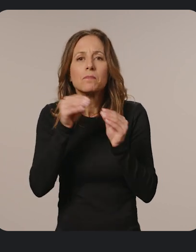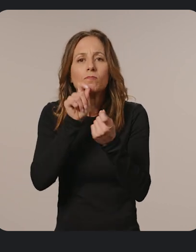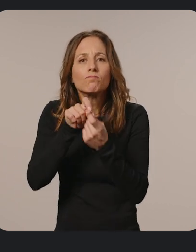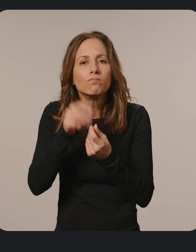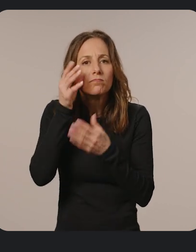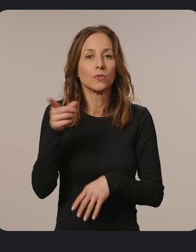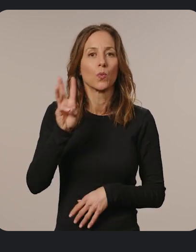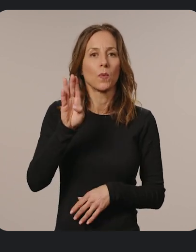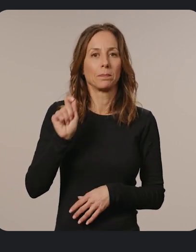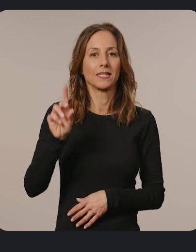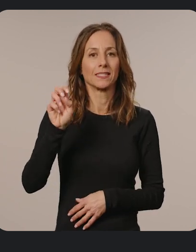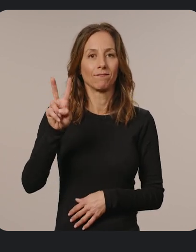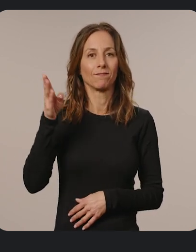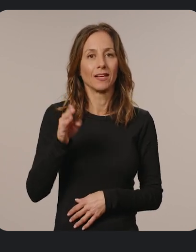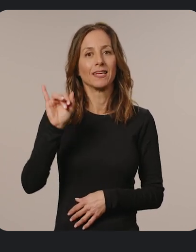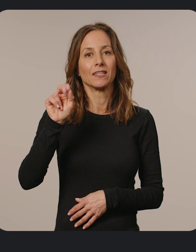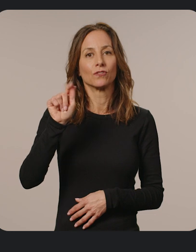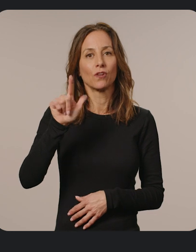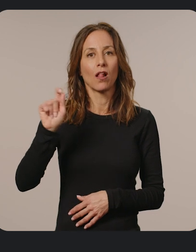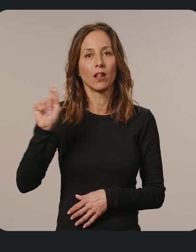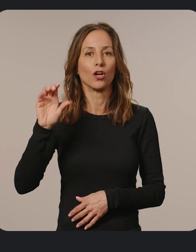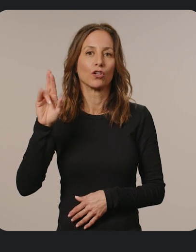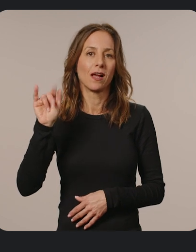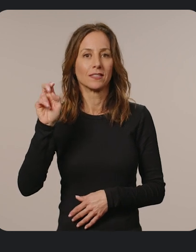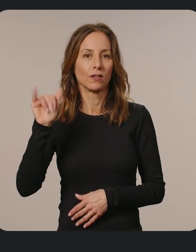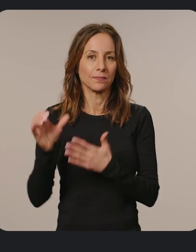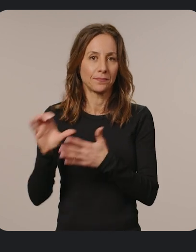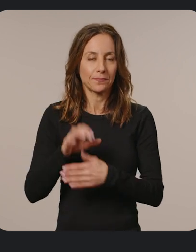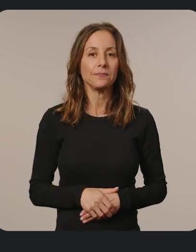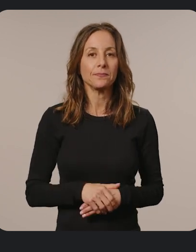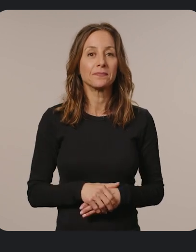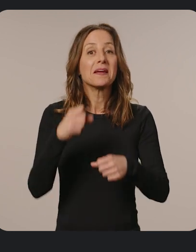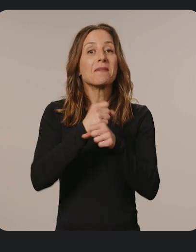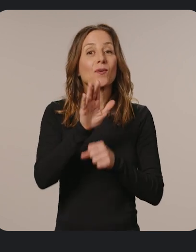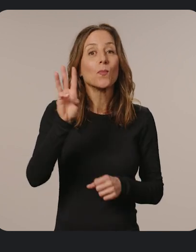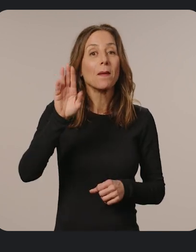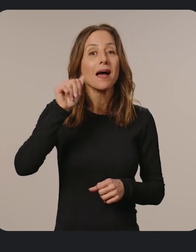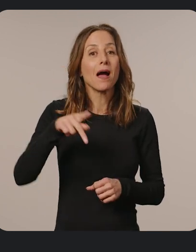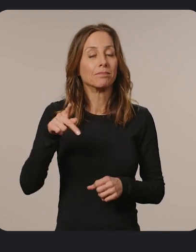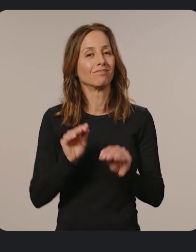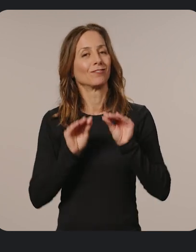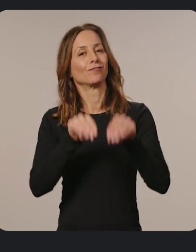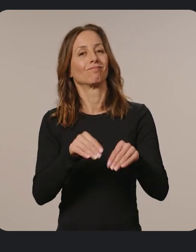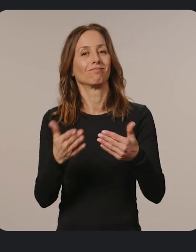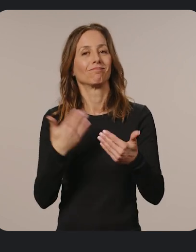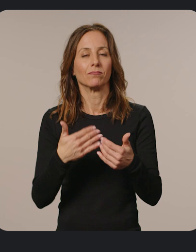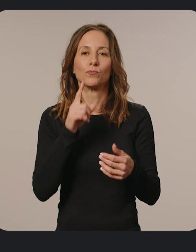more details at web.dev slash install criteria. Making your web app installable is a clear step to